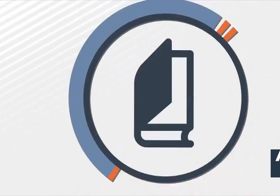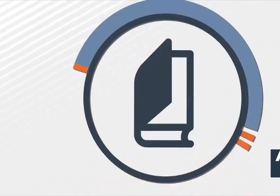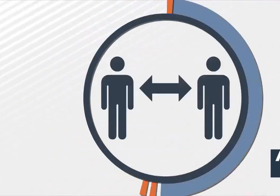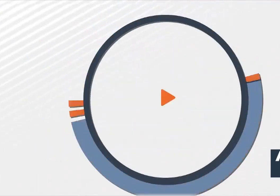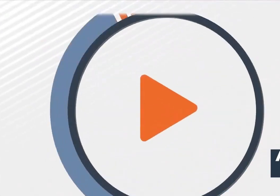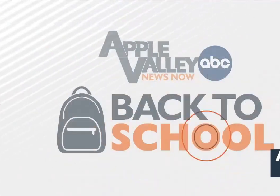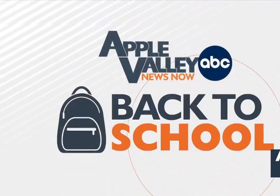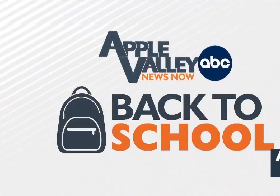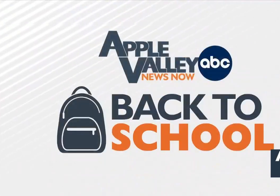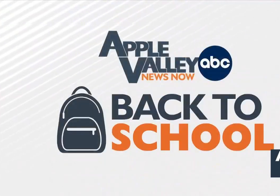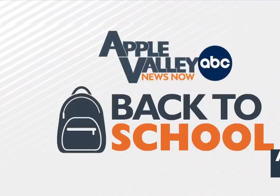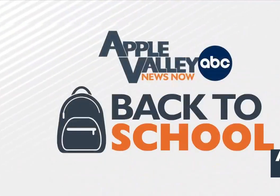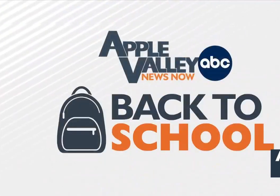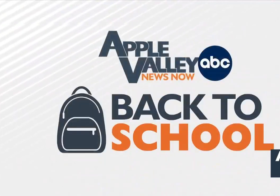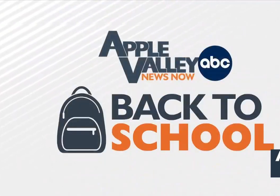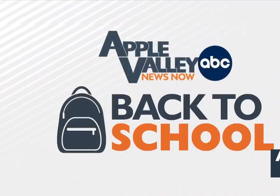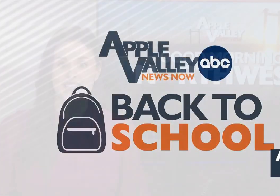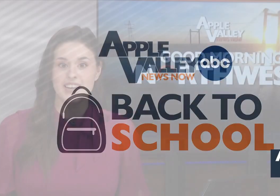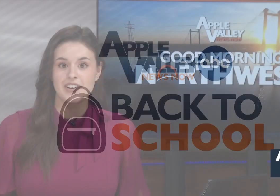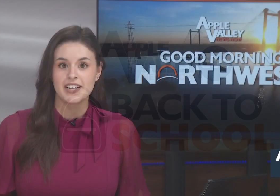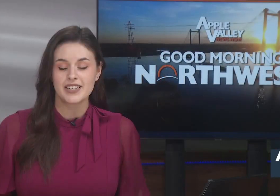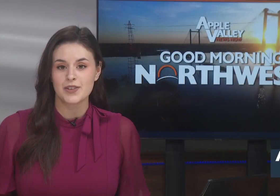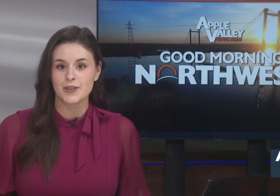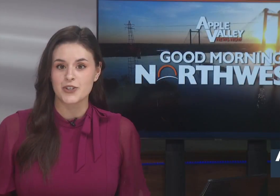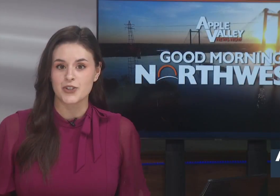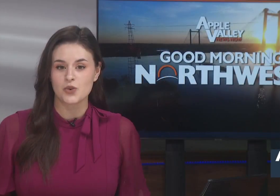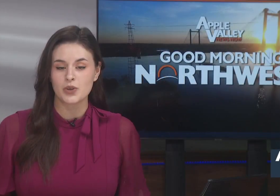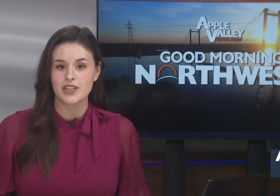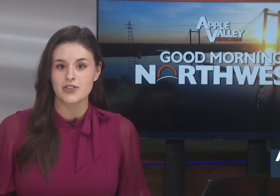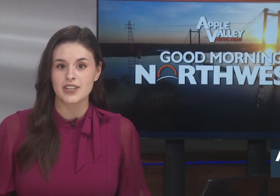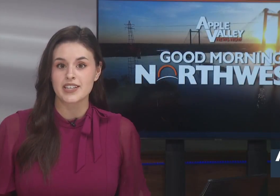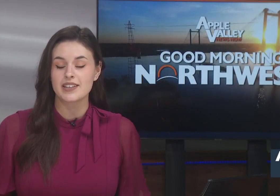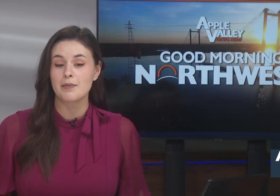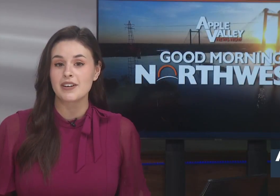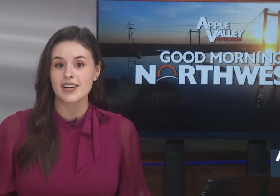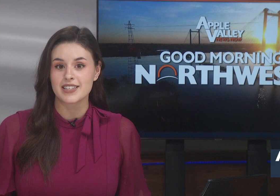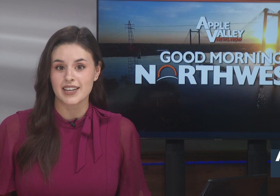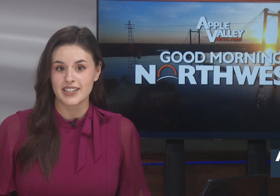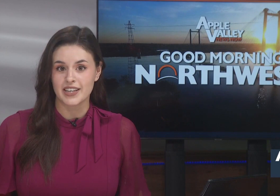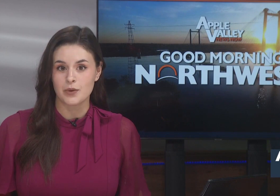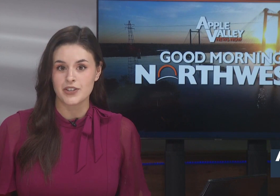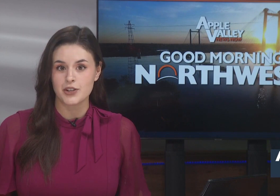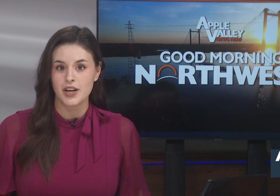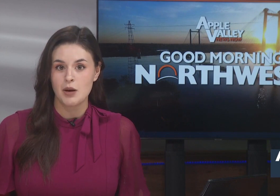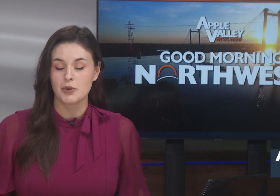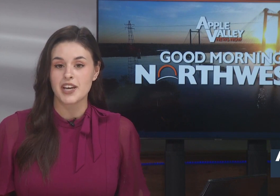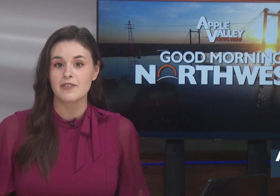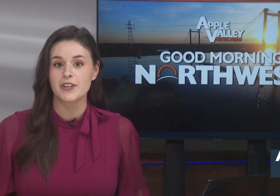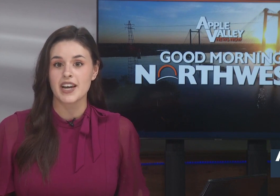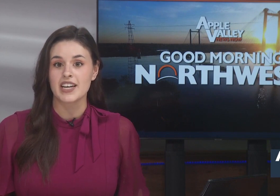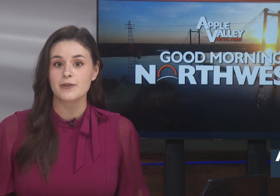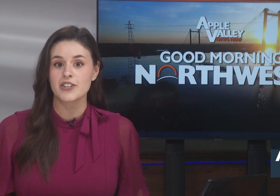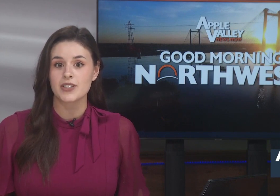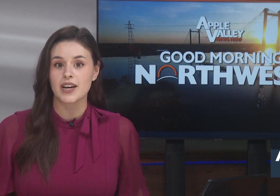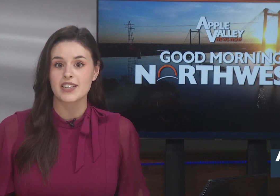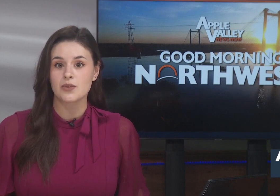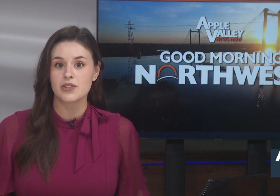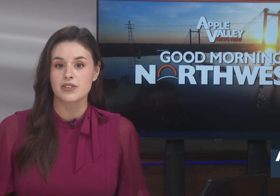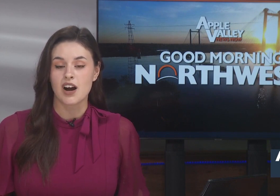A new program introduced this year into the Richland School District is American Sign Language. Both Hanford and Richland High Schools are